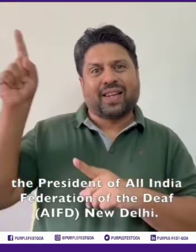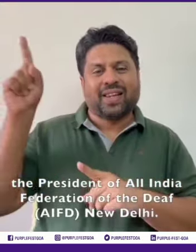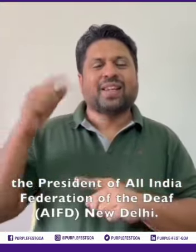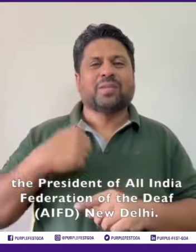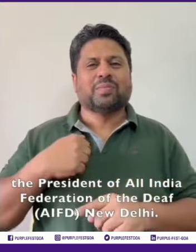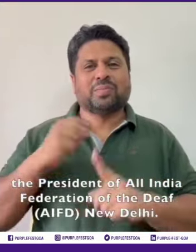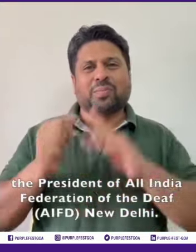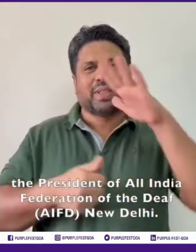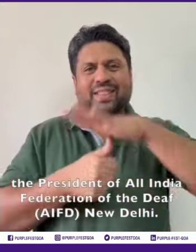Delhi.